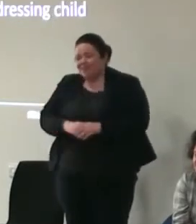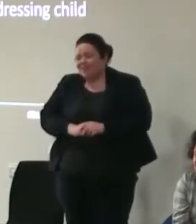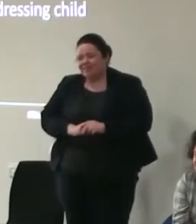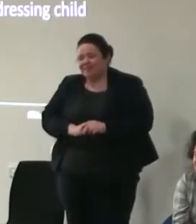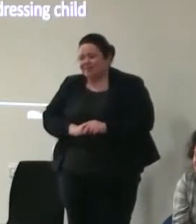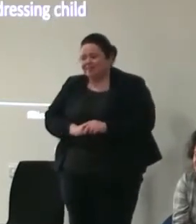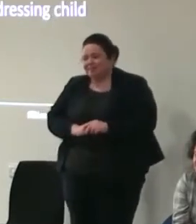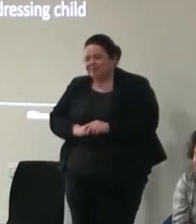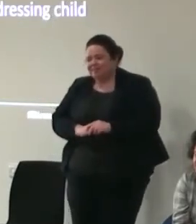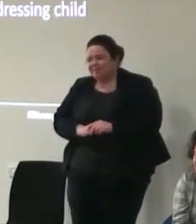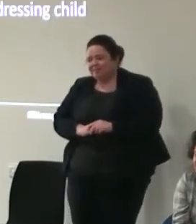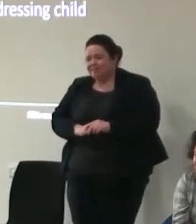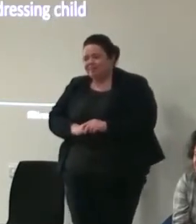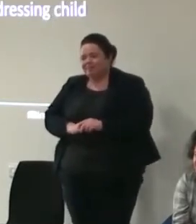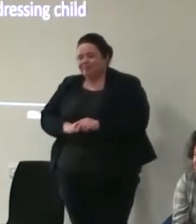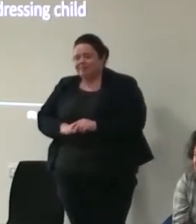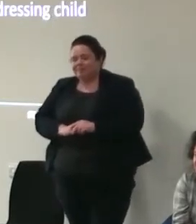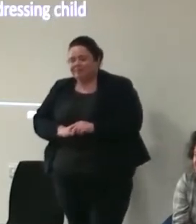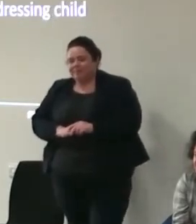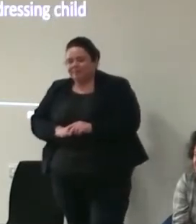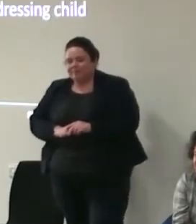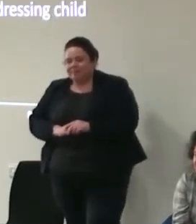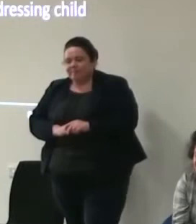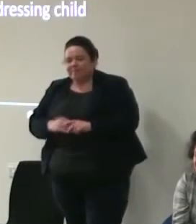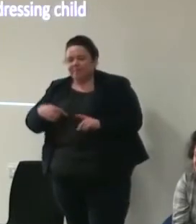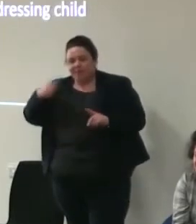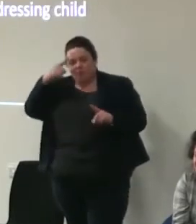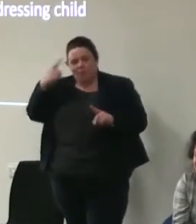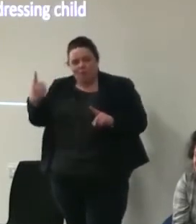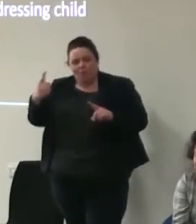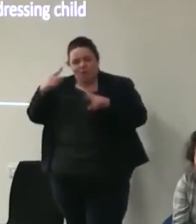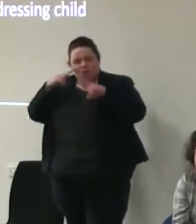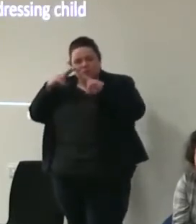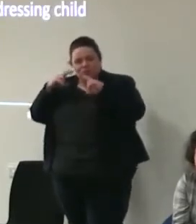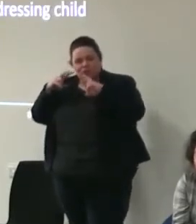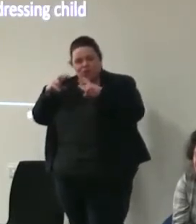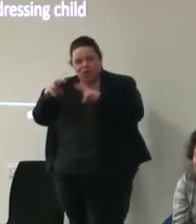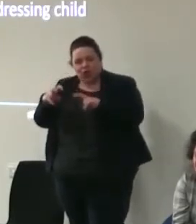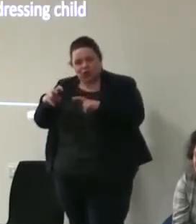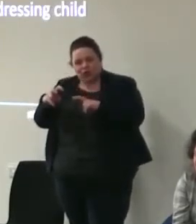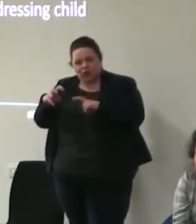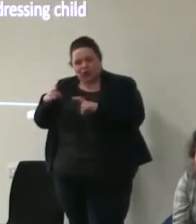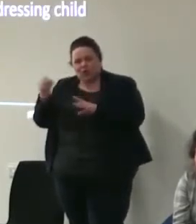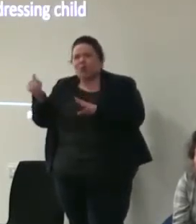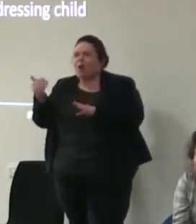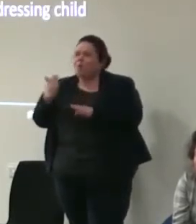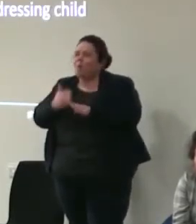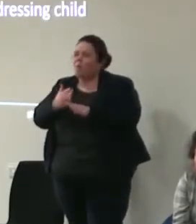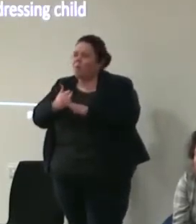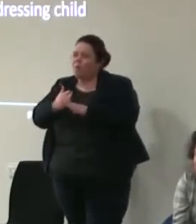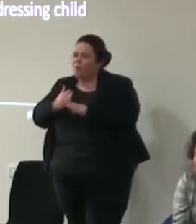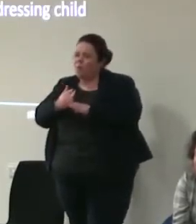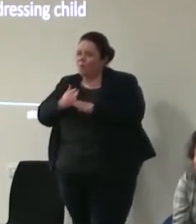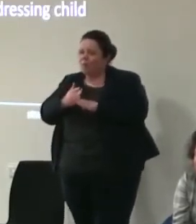i just wanted to point to one piece of research that came through some of the work in particularly one